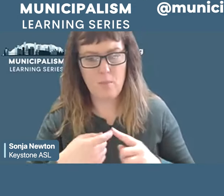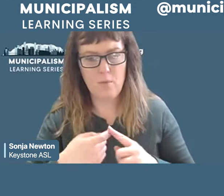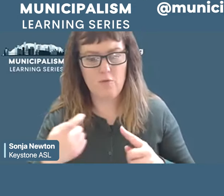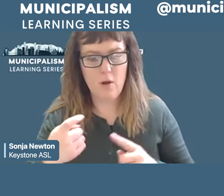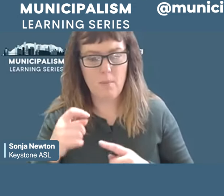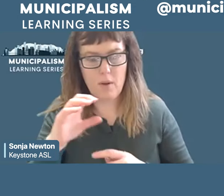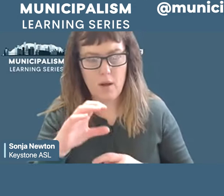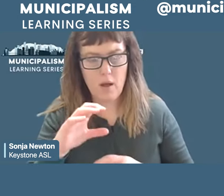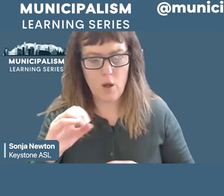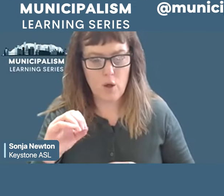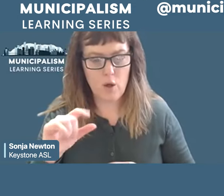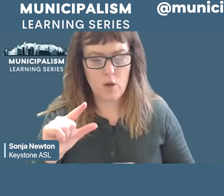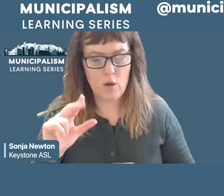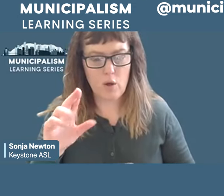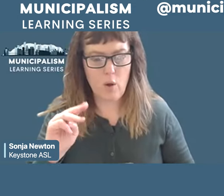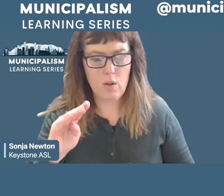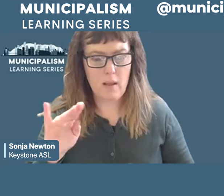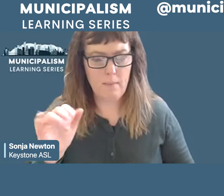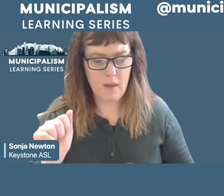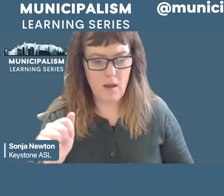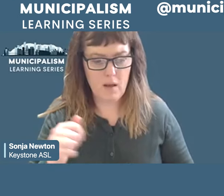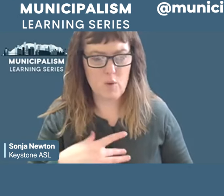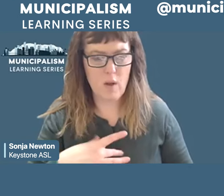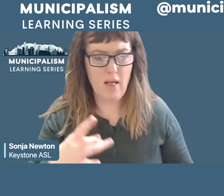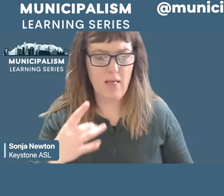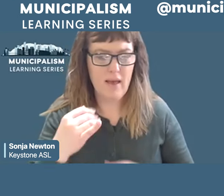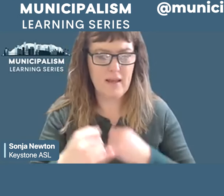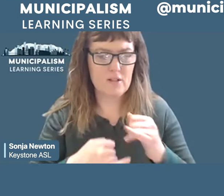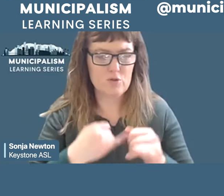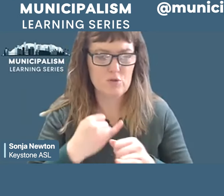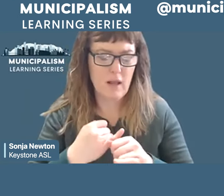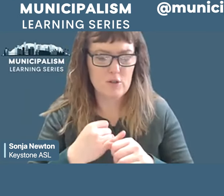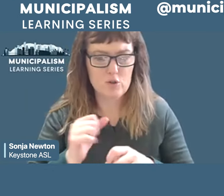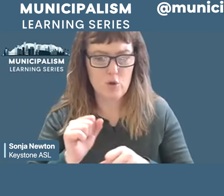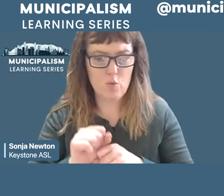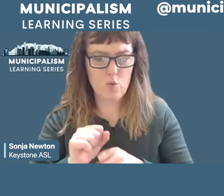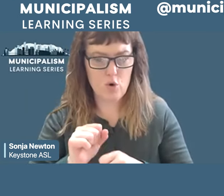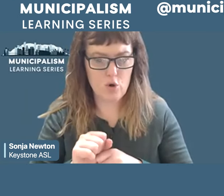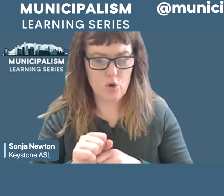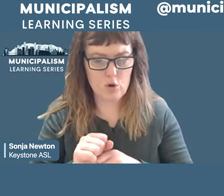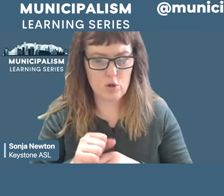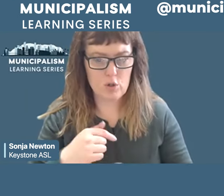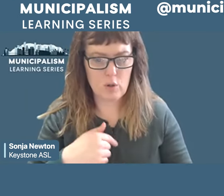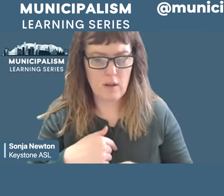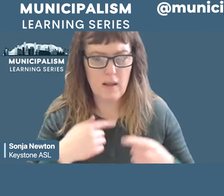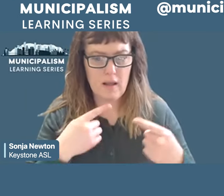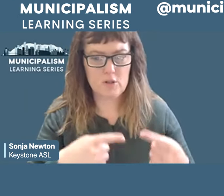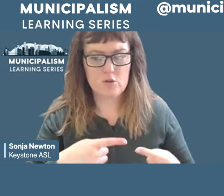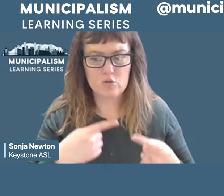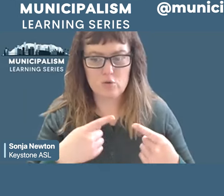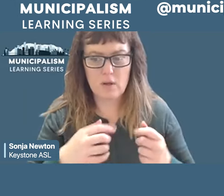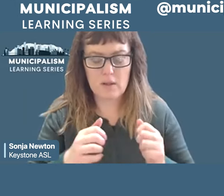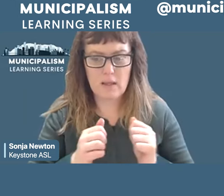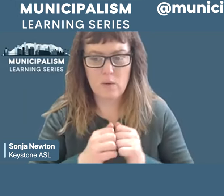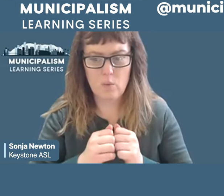work I see how and I don't like I was struggling with like the